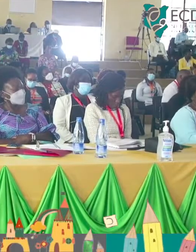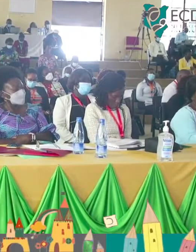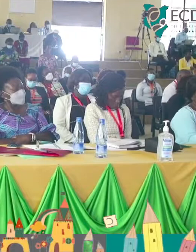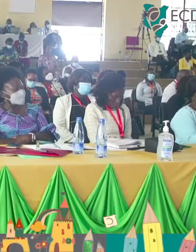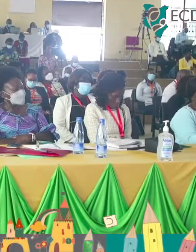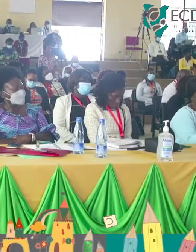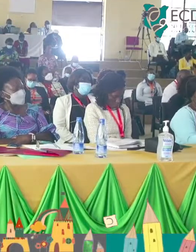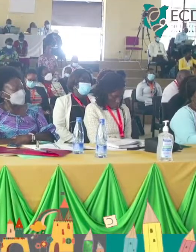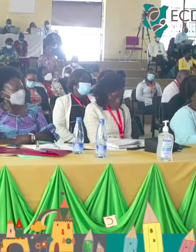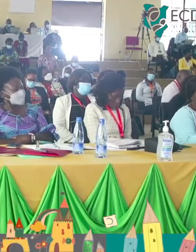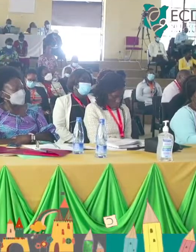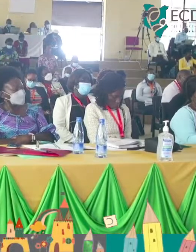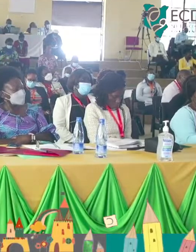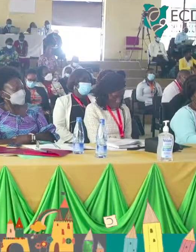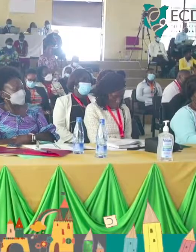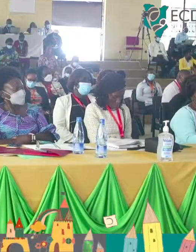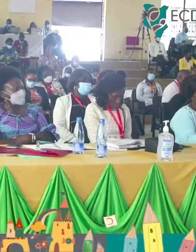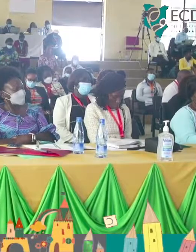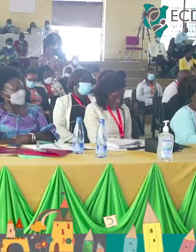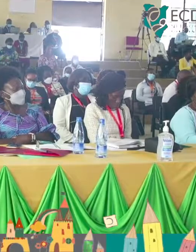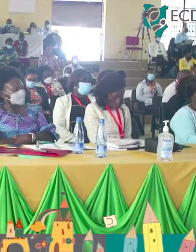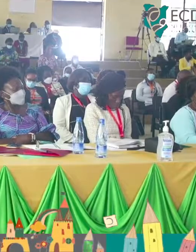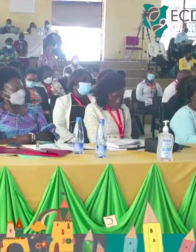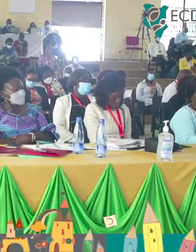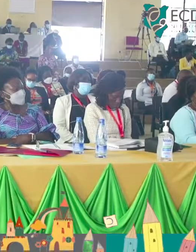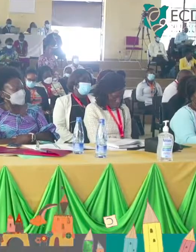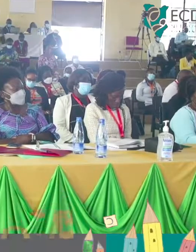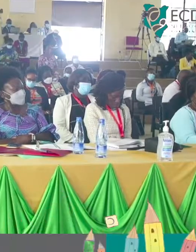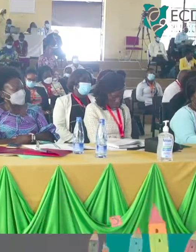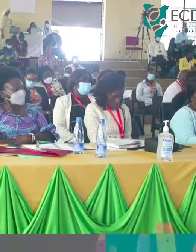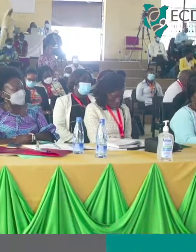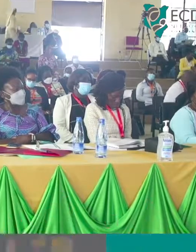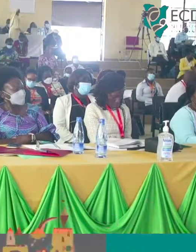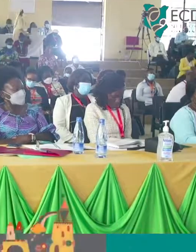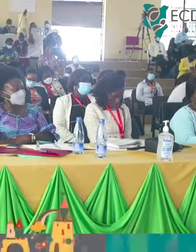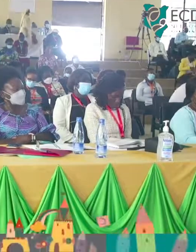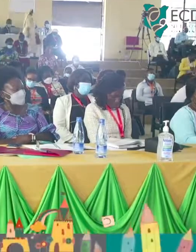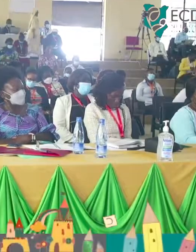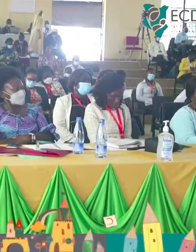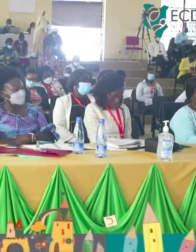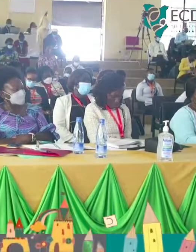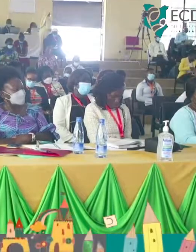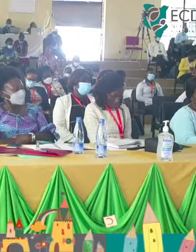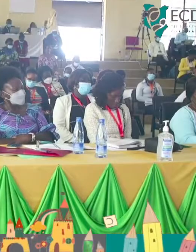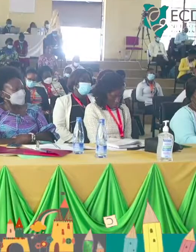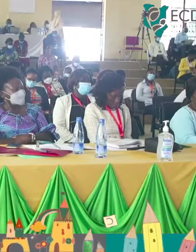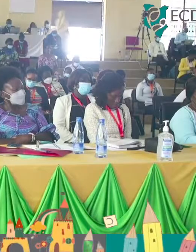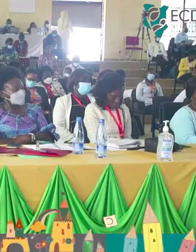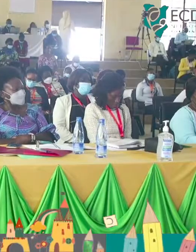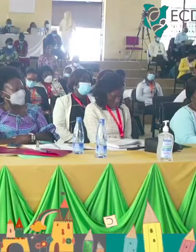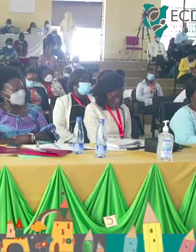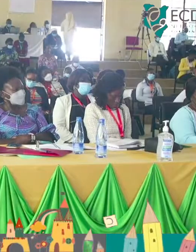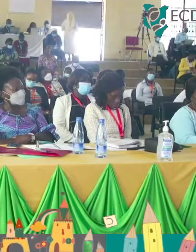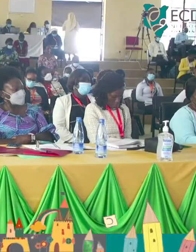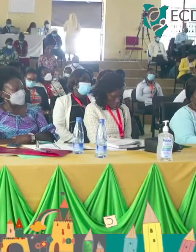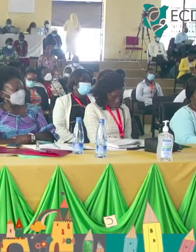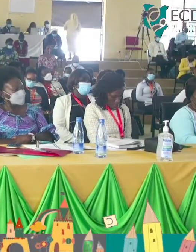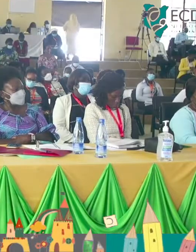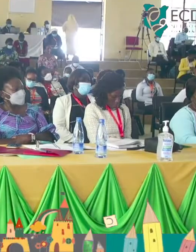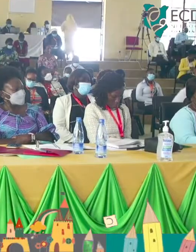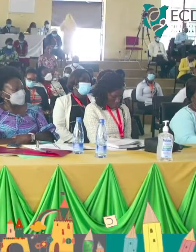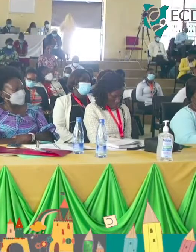child embedded on the back of the mother. There's this child that is not seen even as the mother that goes through the criminal justice system.